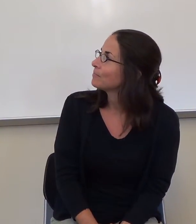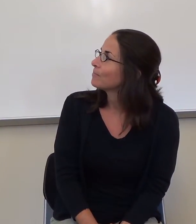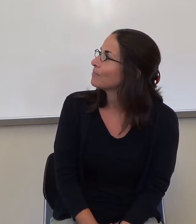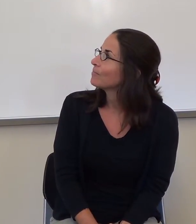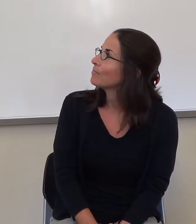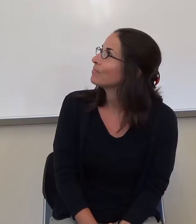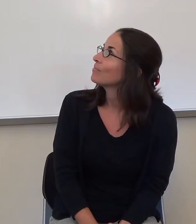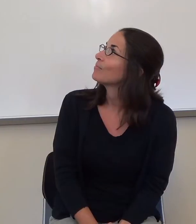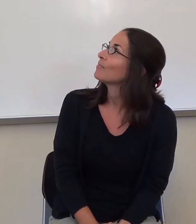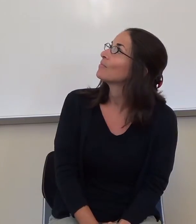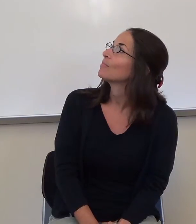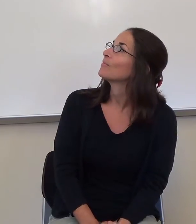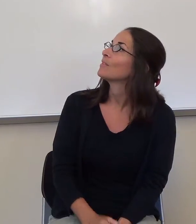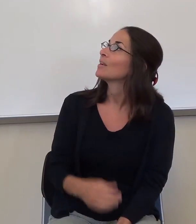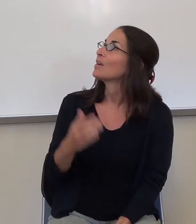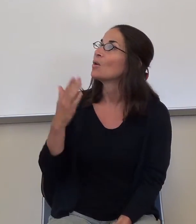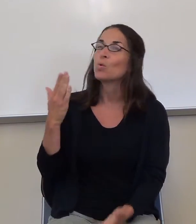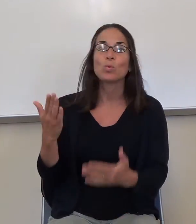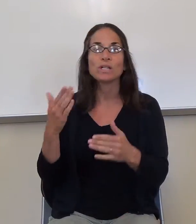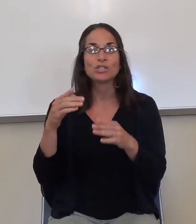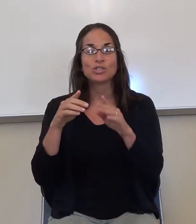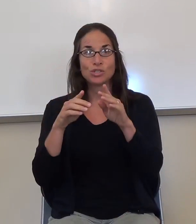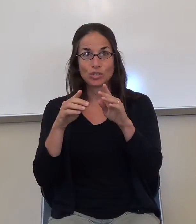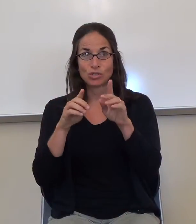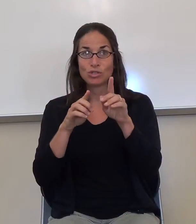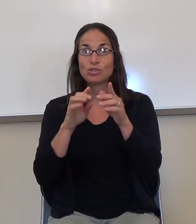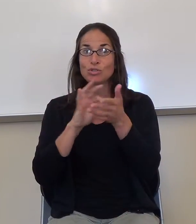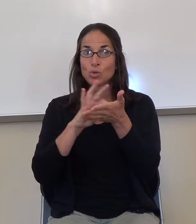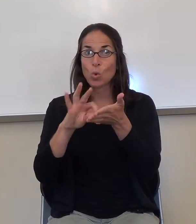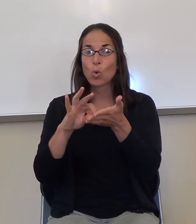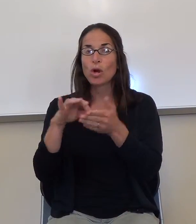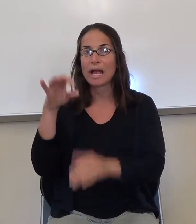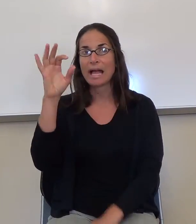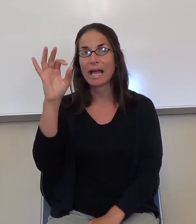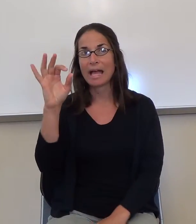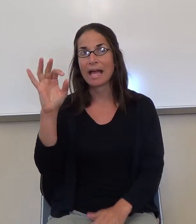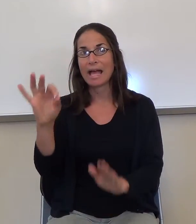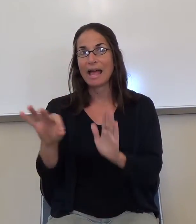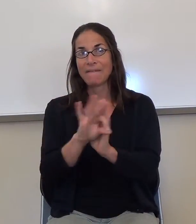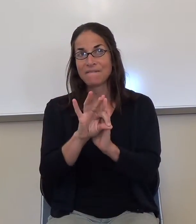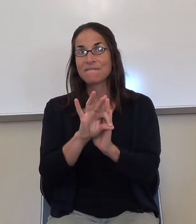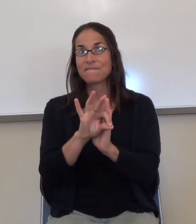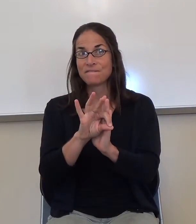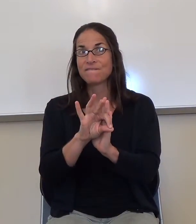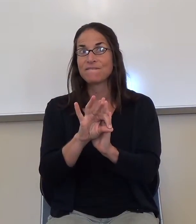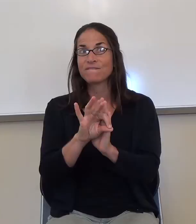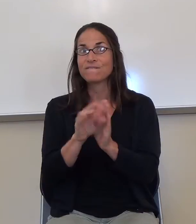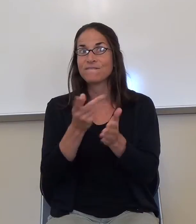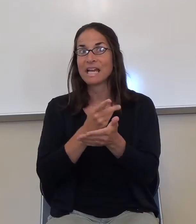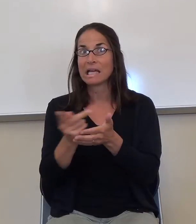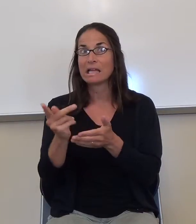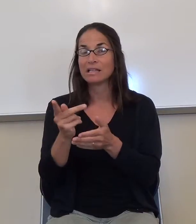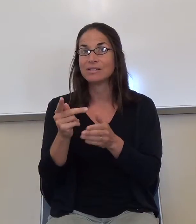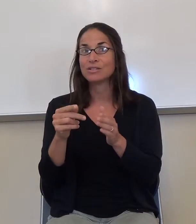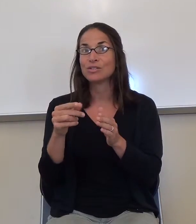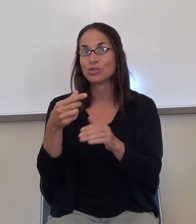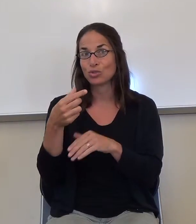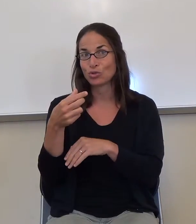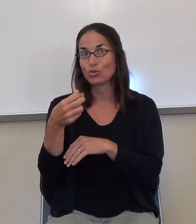have got? This would have been an F, okay? What should, what should an A paper have looked